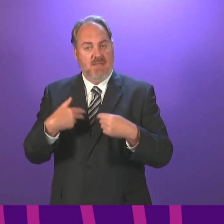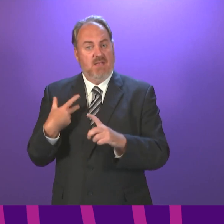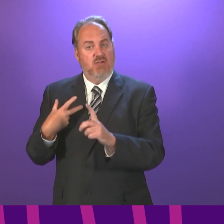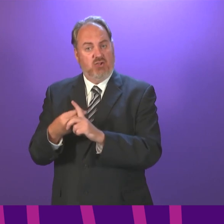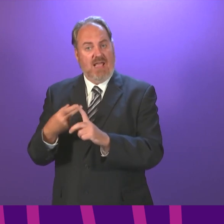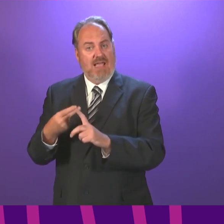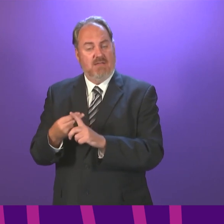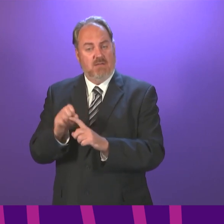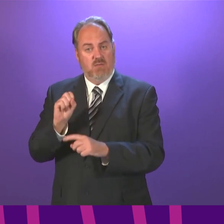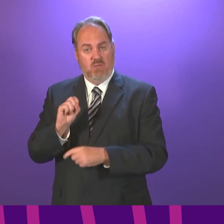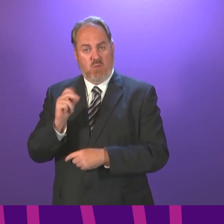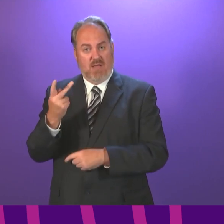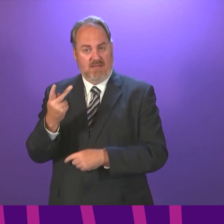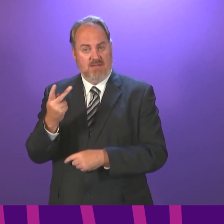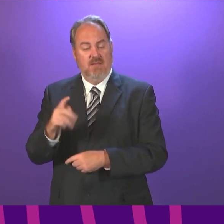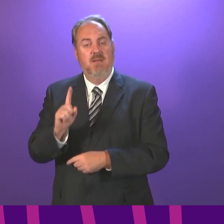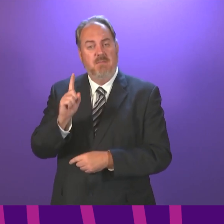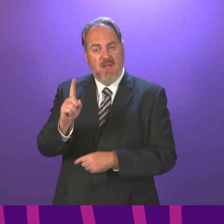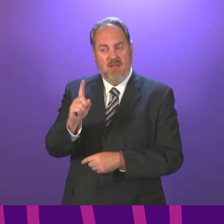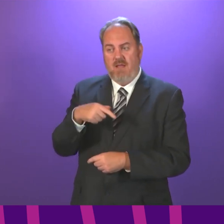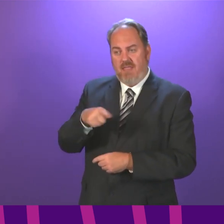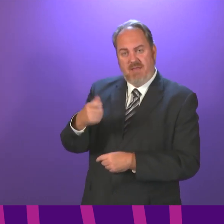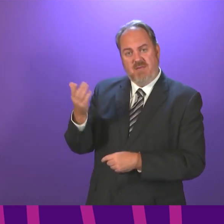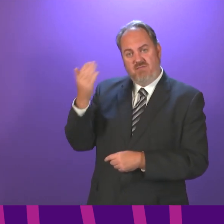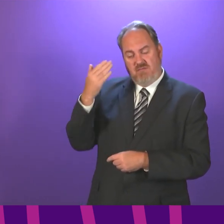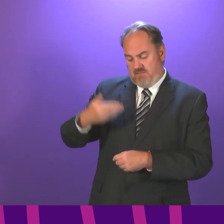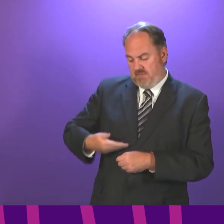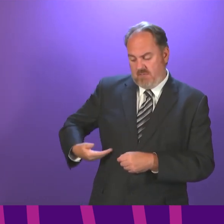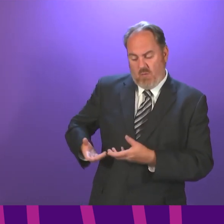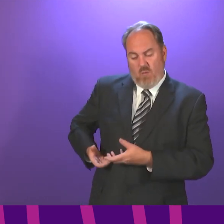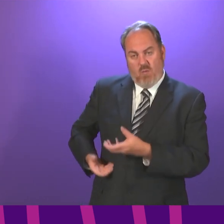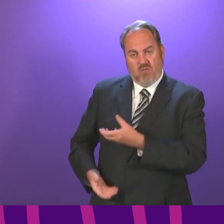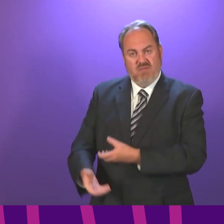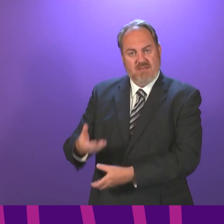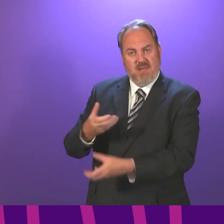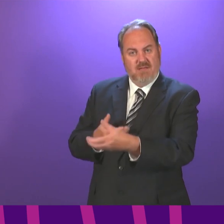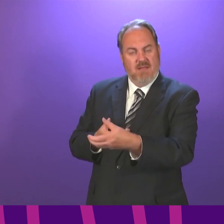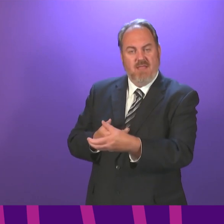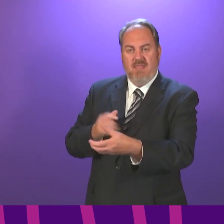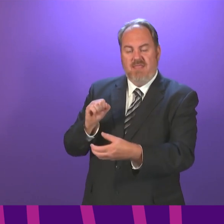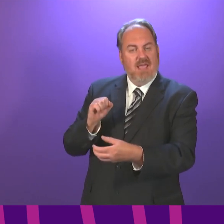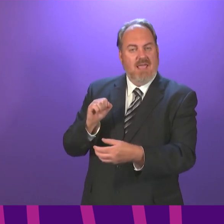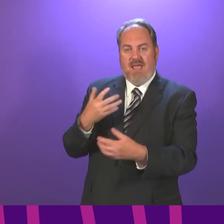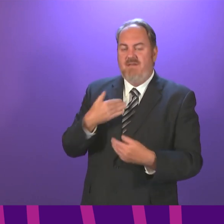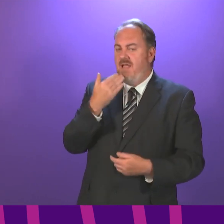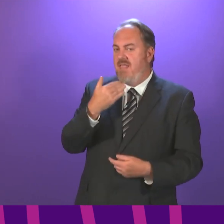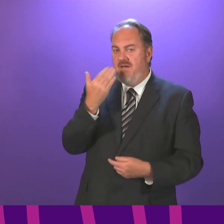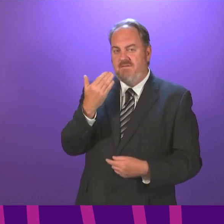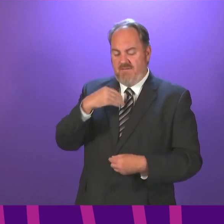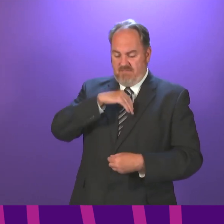their concerns that, due to the medication they are taking following organ transplants, they will not produce sufficient antibodies to protect themselves against the virus.